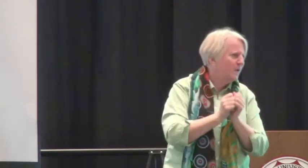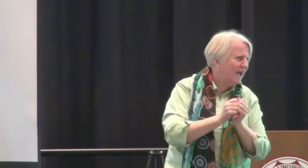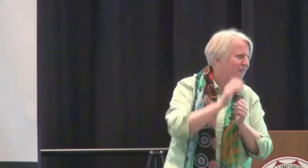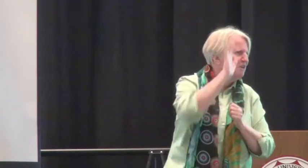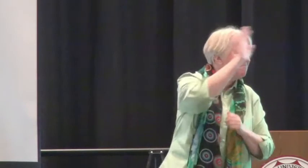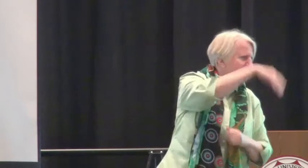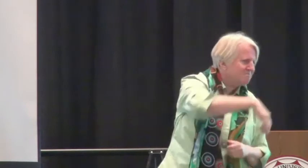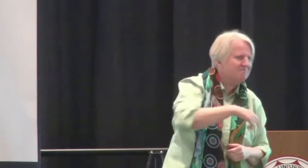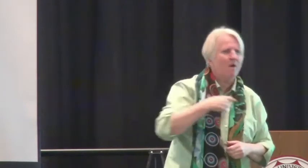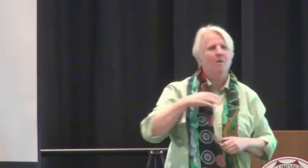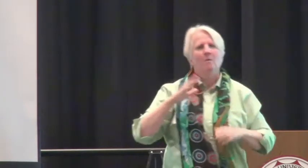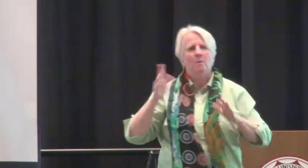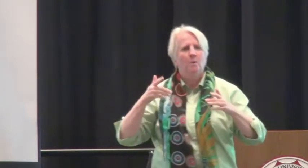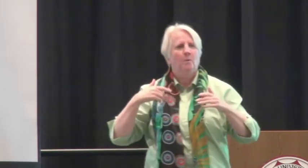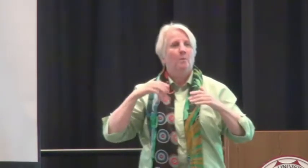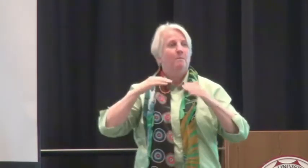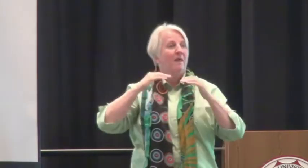We talked about growing old together.